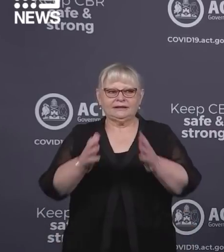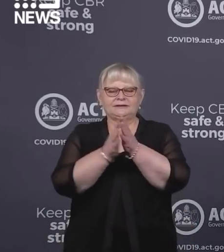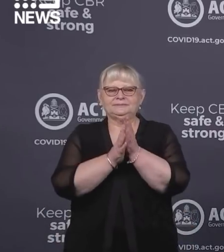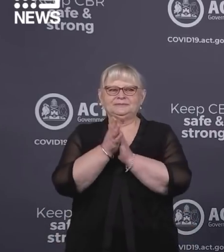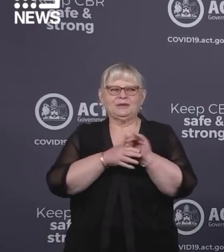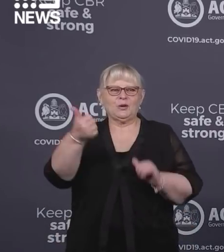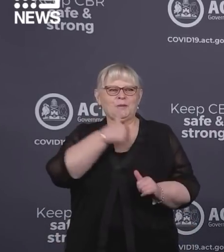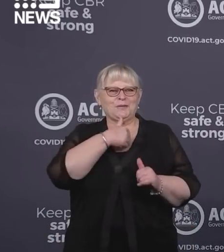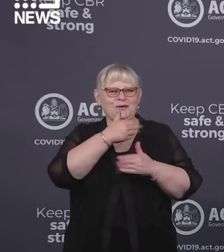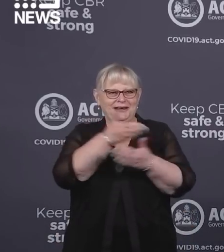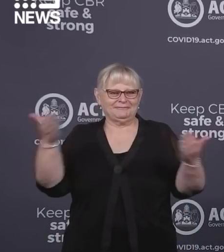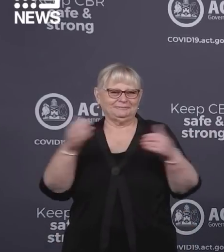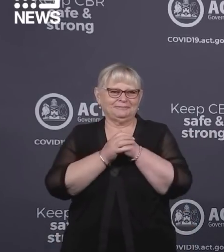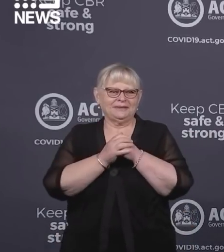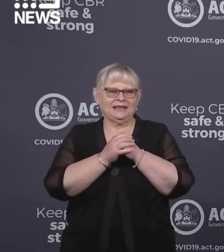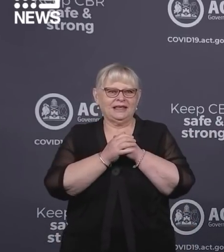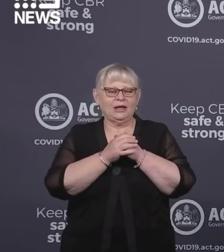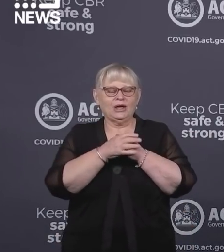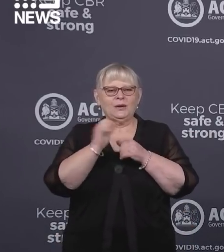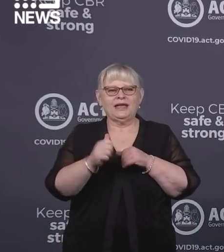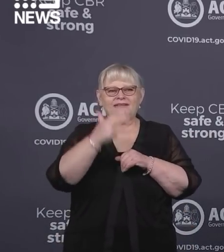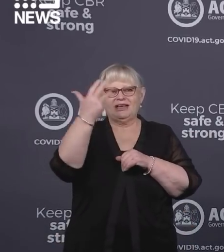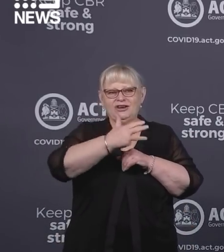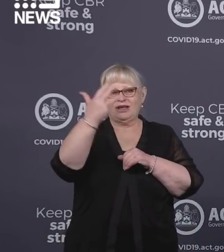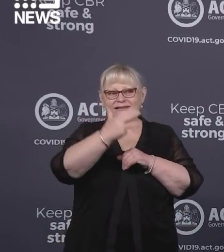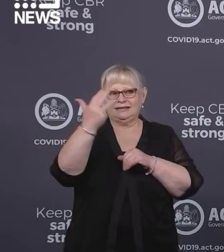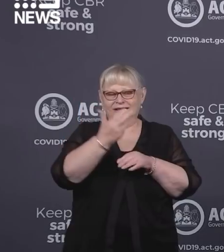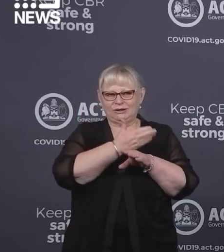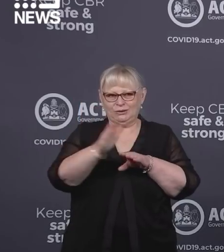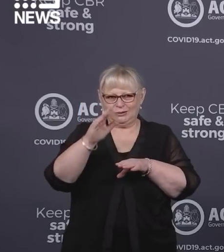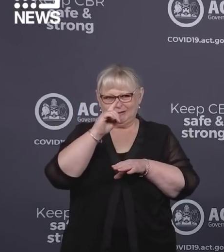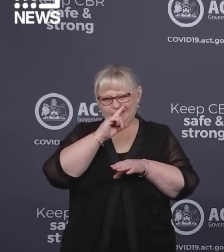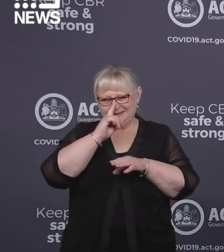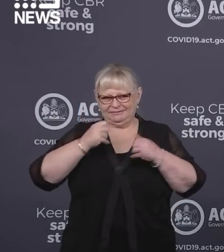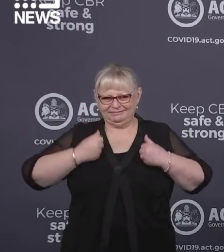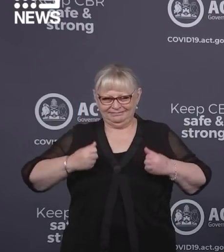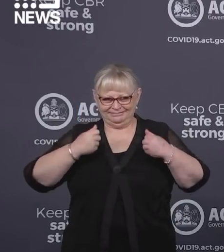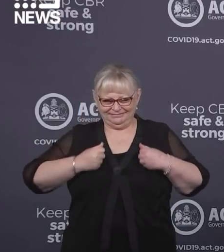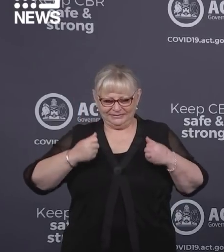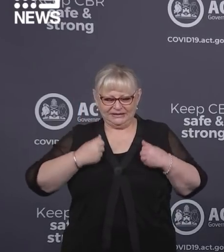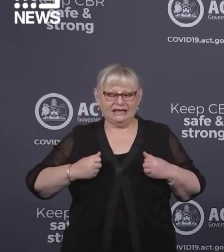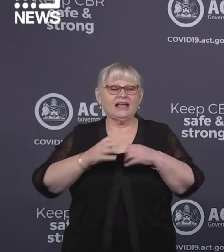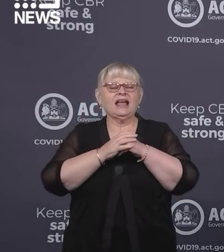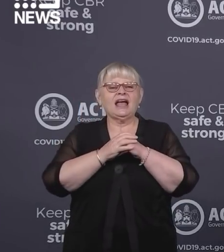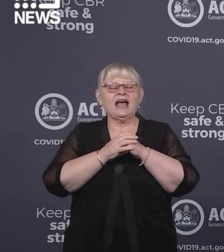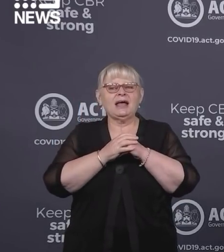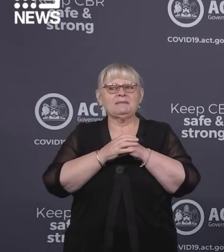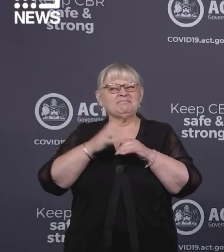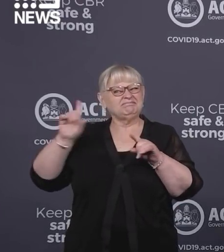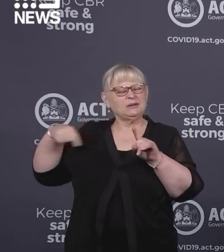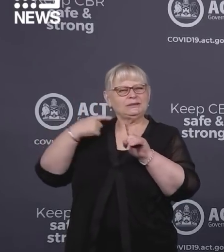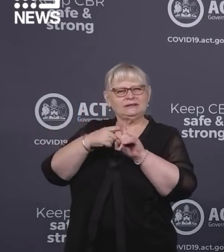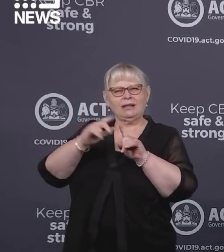Good morning everyone. We've recorded 19 cases to 8pm yesterday evening.